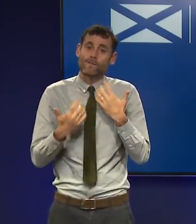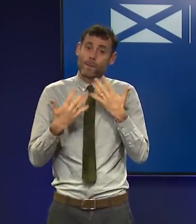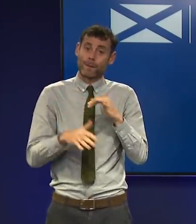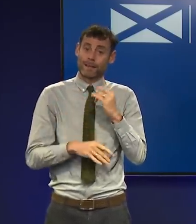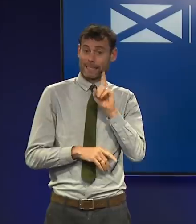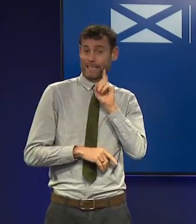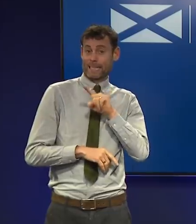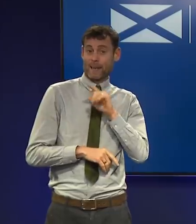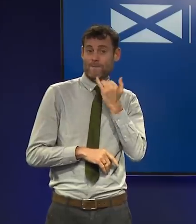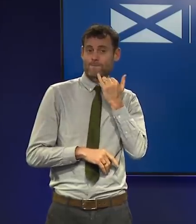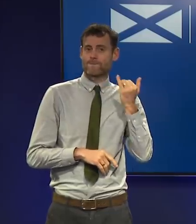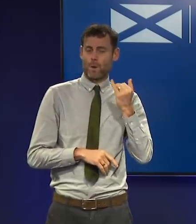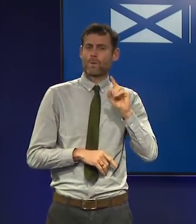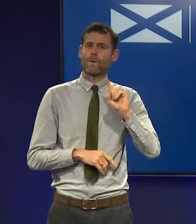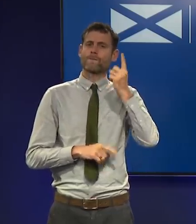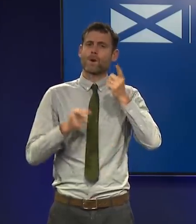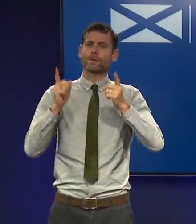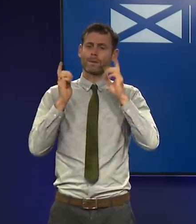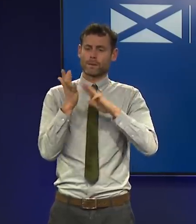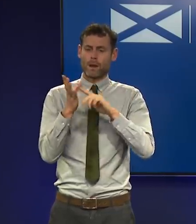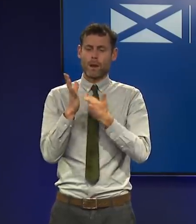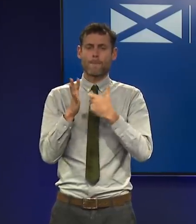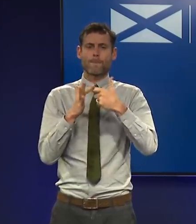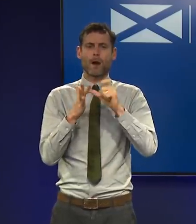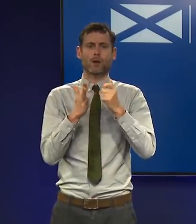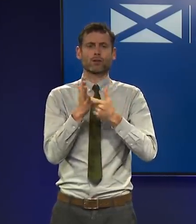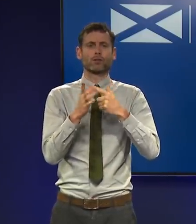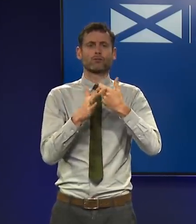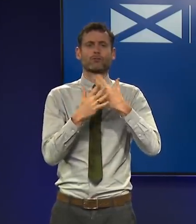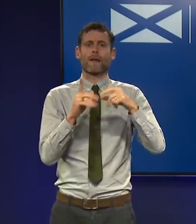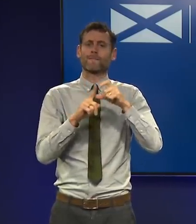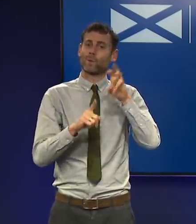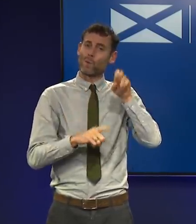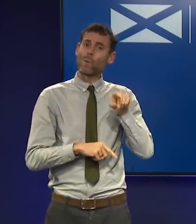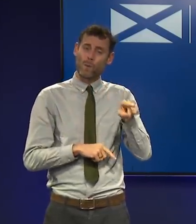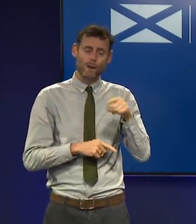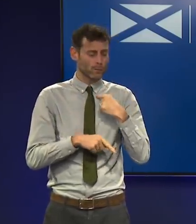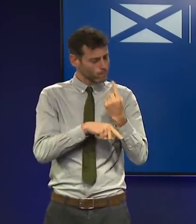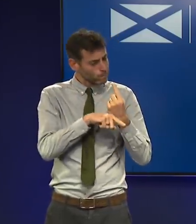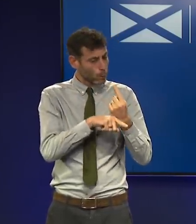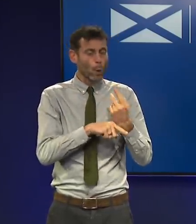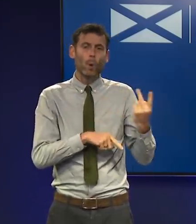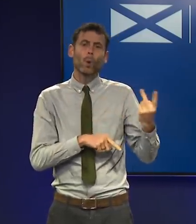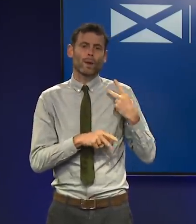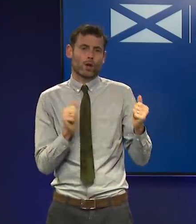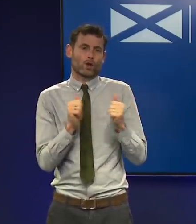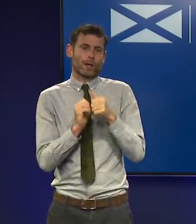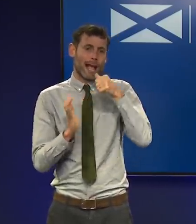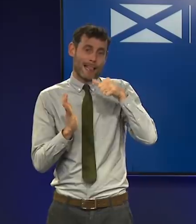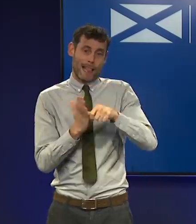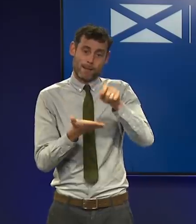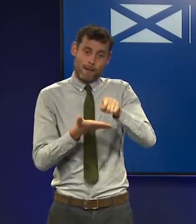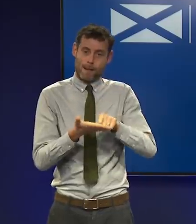yesterday with First Minister Mark Drakeford and he and I have written this morning a joint letter to the Prime Minister.